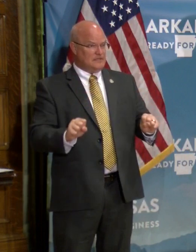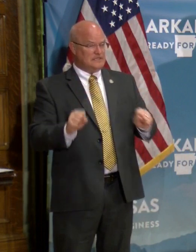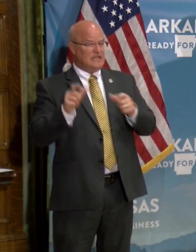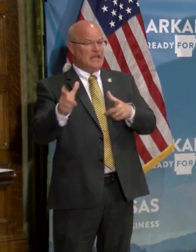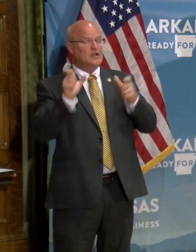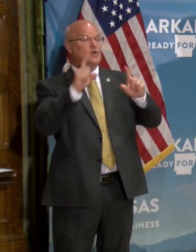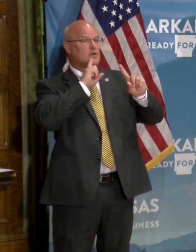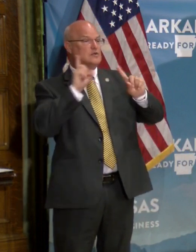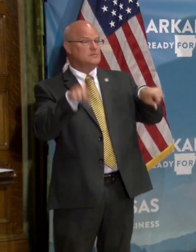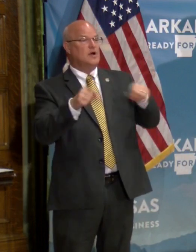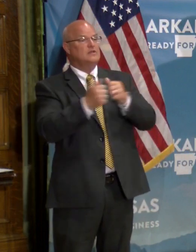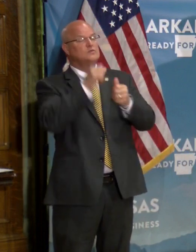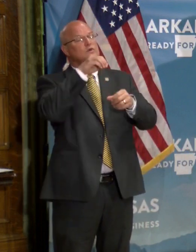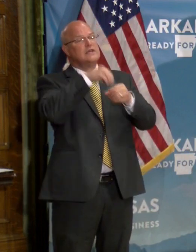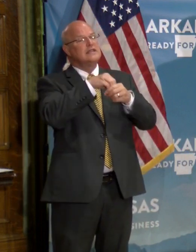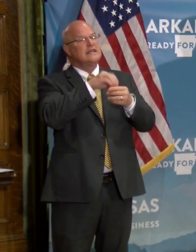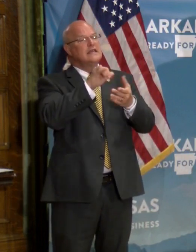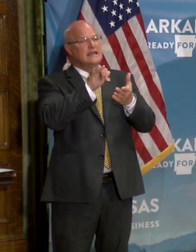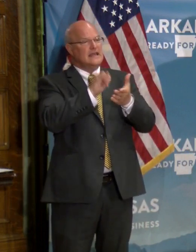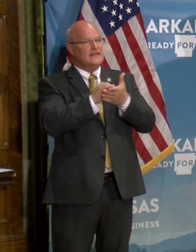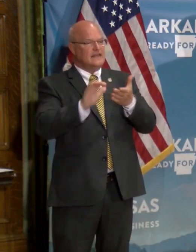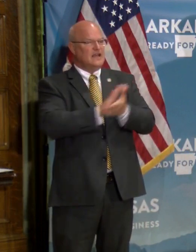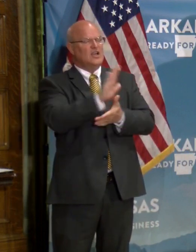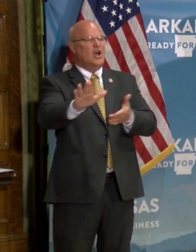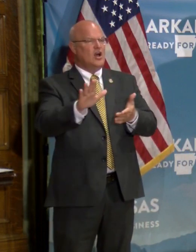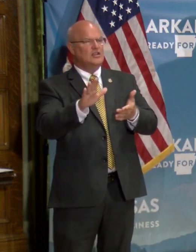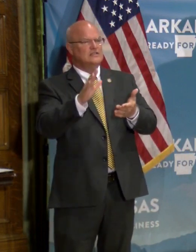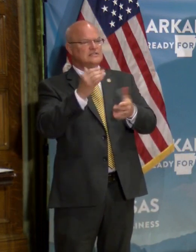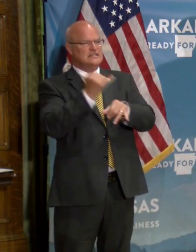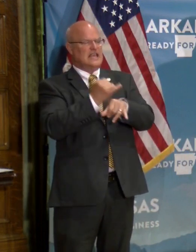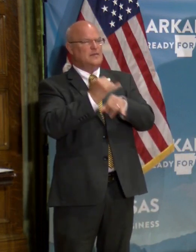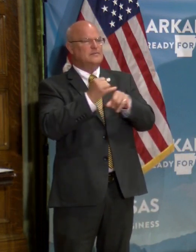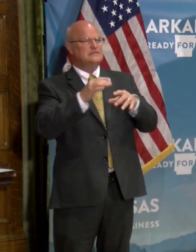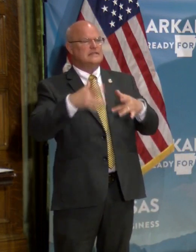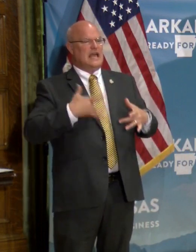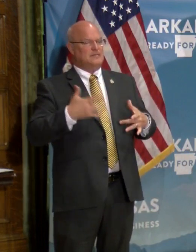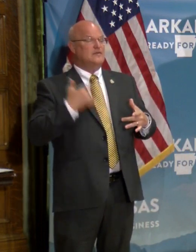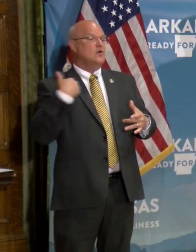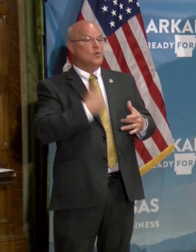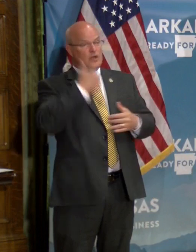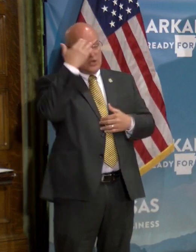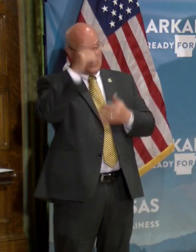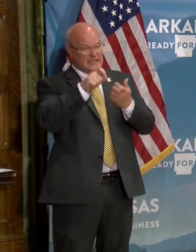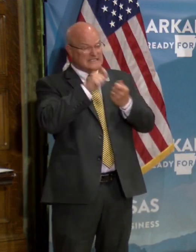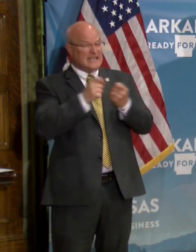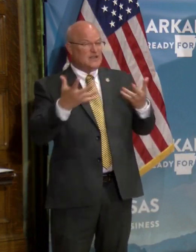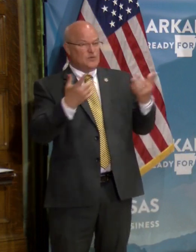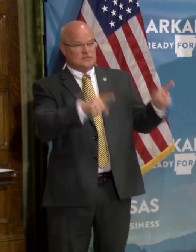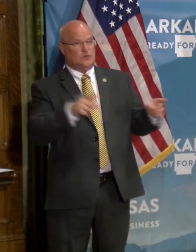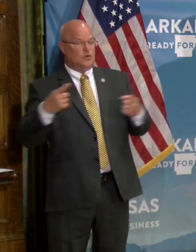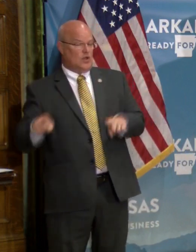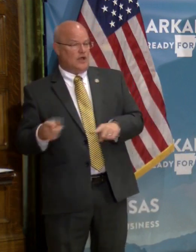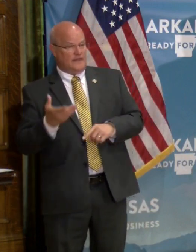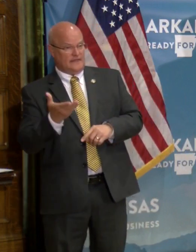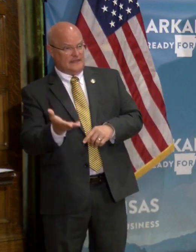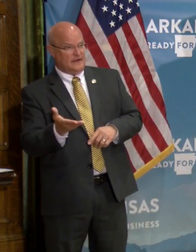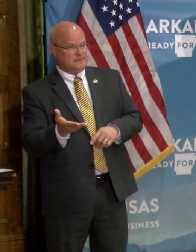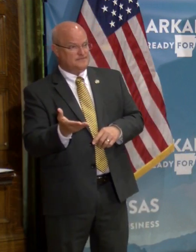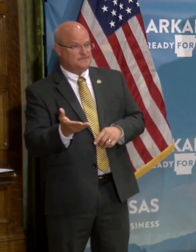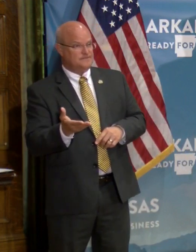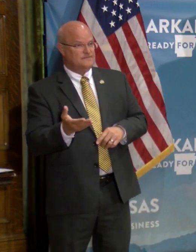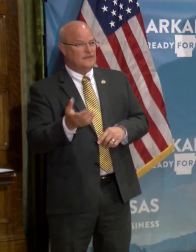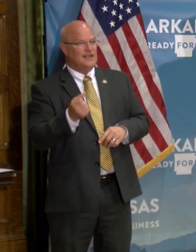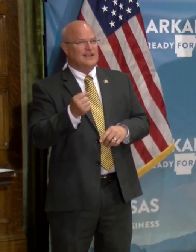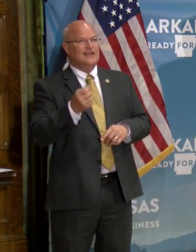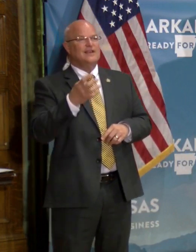and quick response within the, uh, college campus atmosphere so we know exactly what is going on there. Uh,